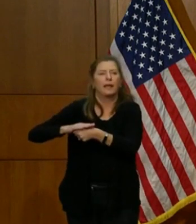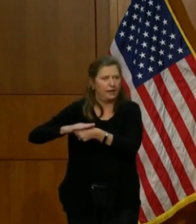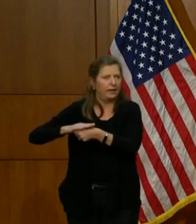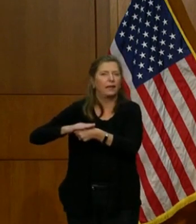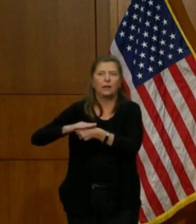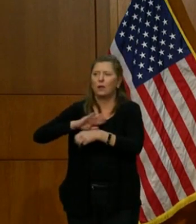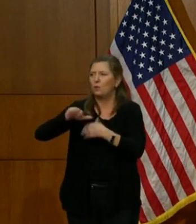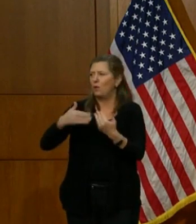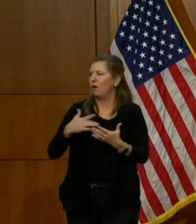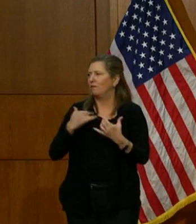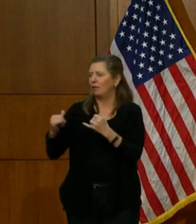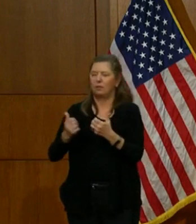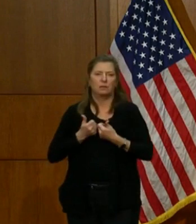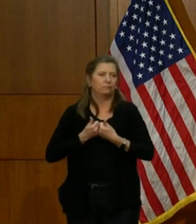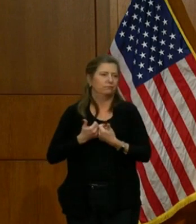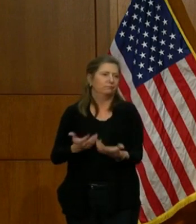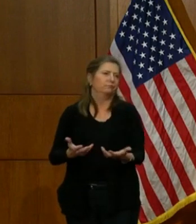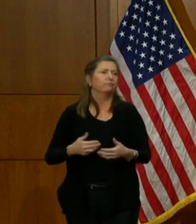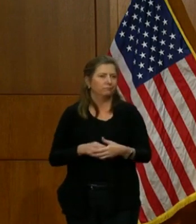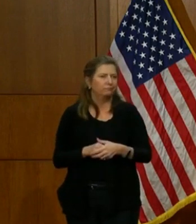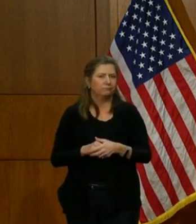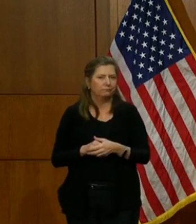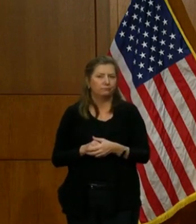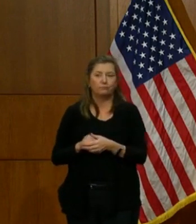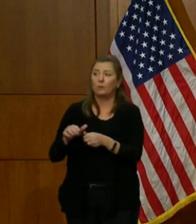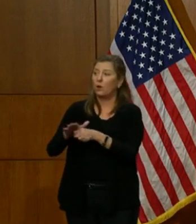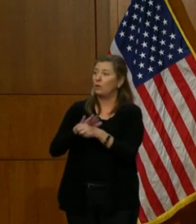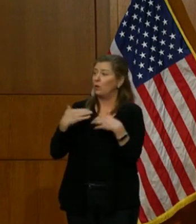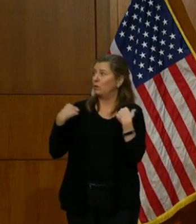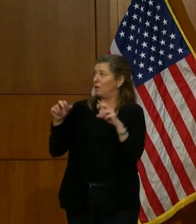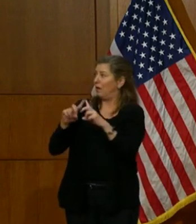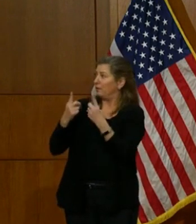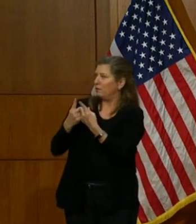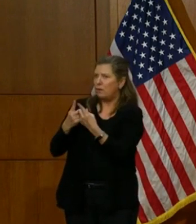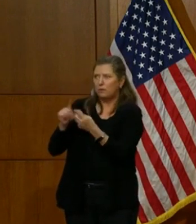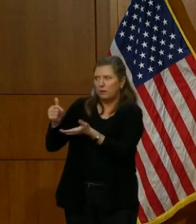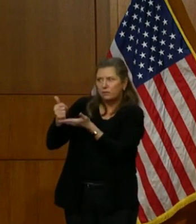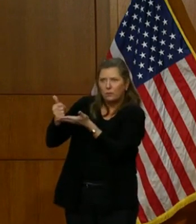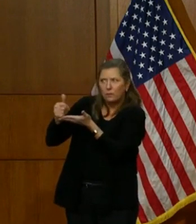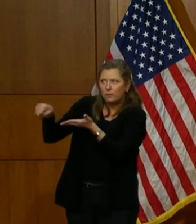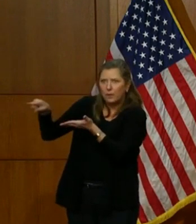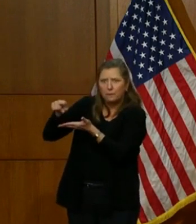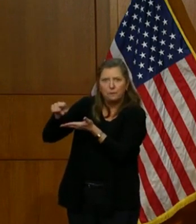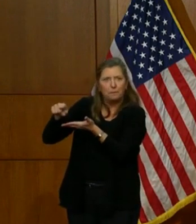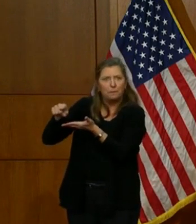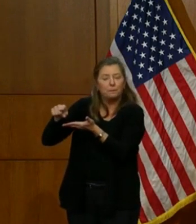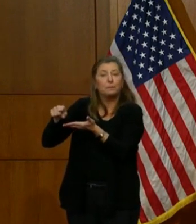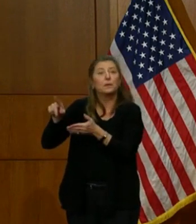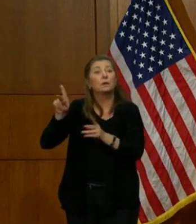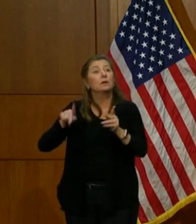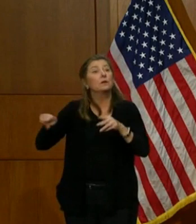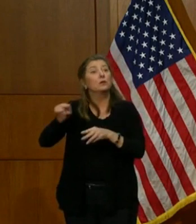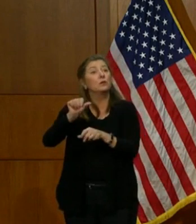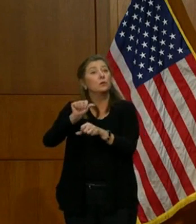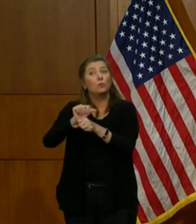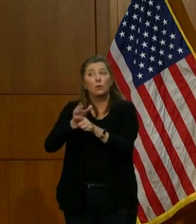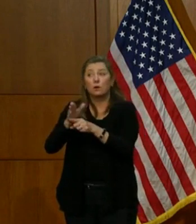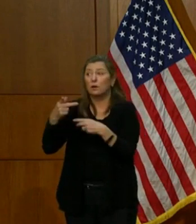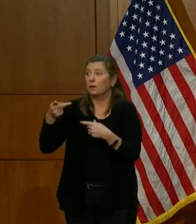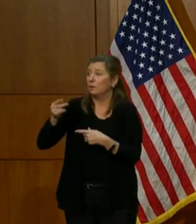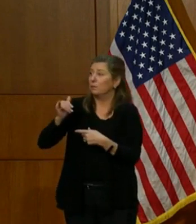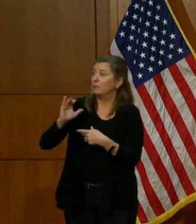and worn out. Our local health departments need help, and I want everyone in public health to know